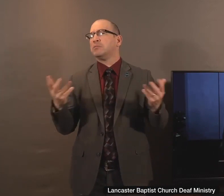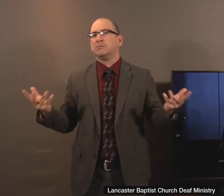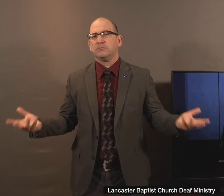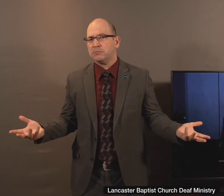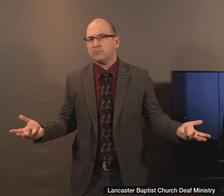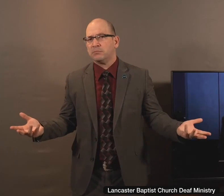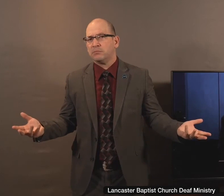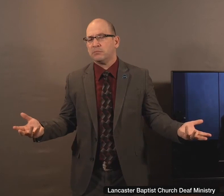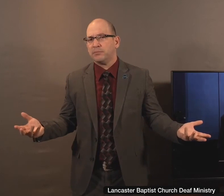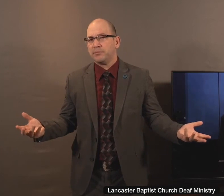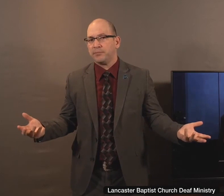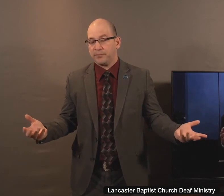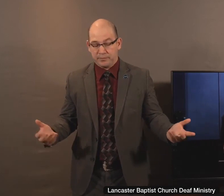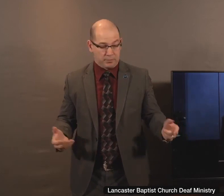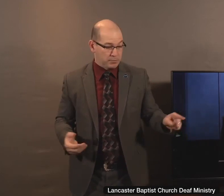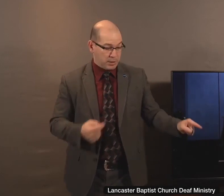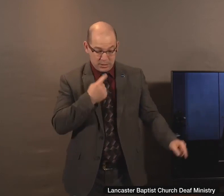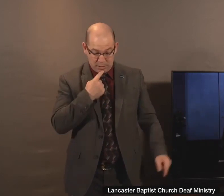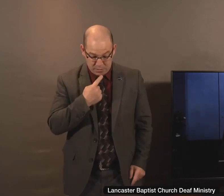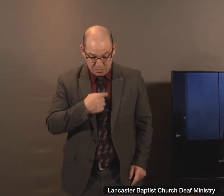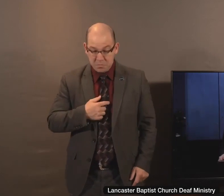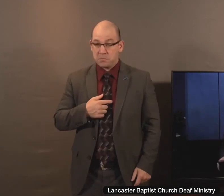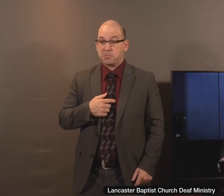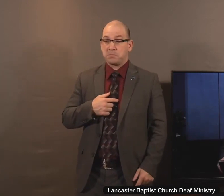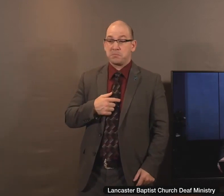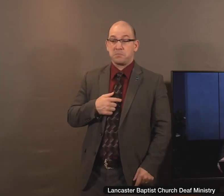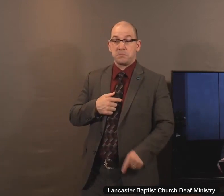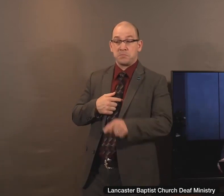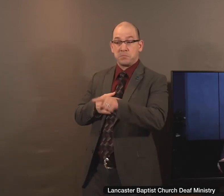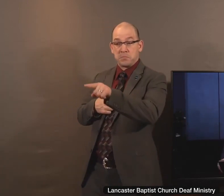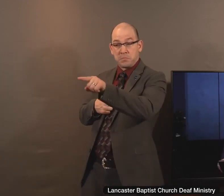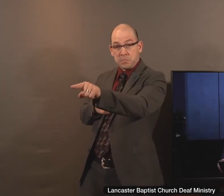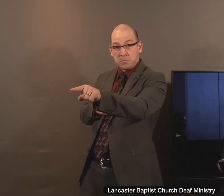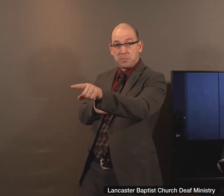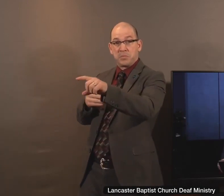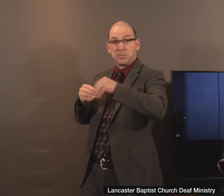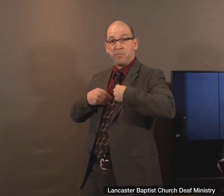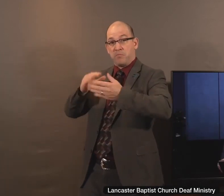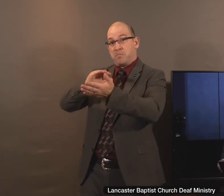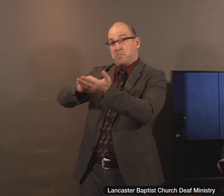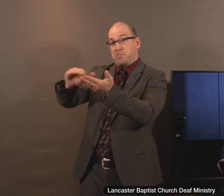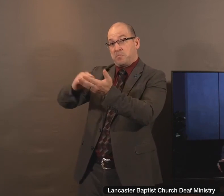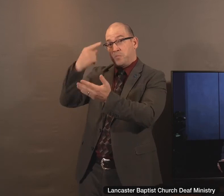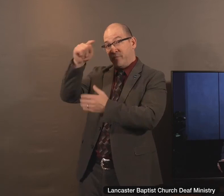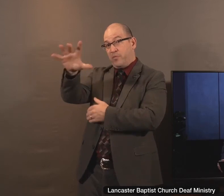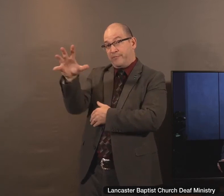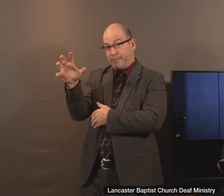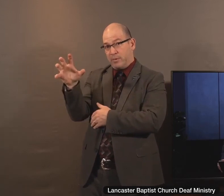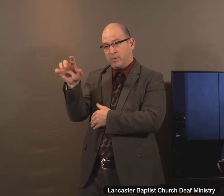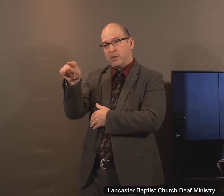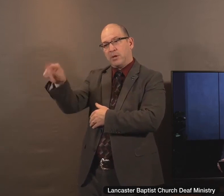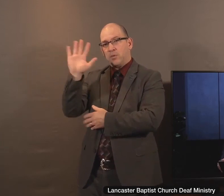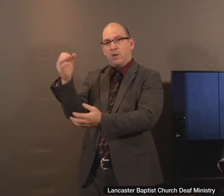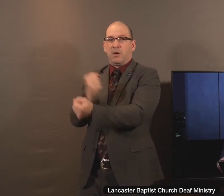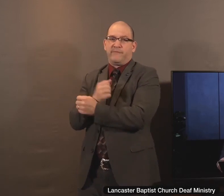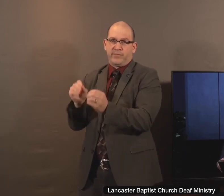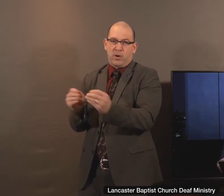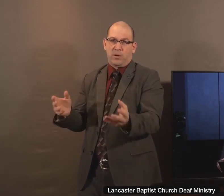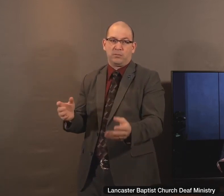And he said, well, the one that was forgiven for the most. And he answered correctly. And Psalm 103